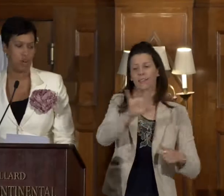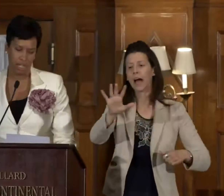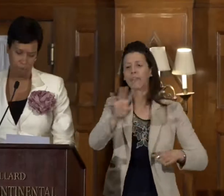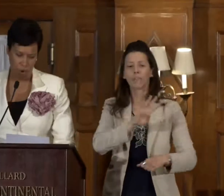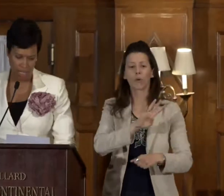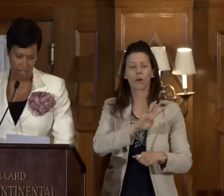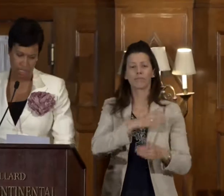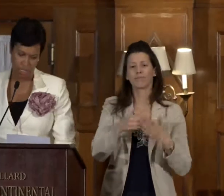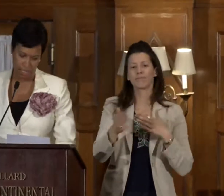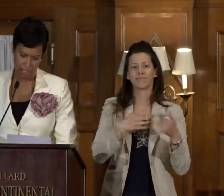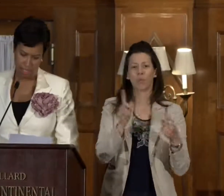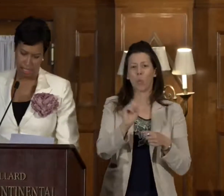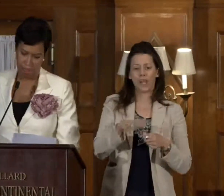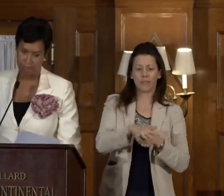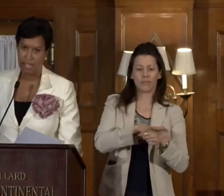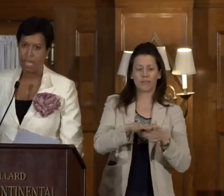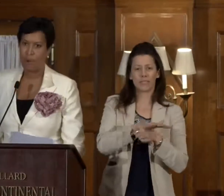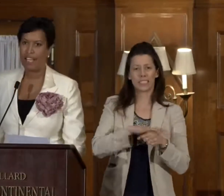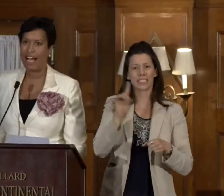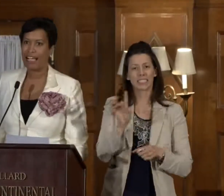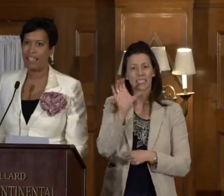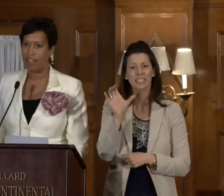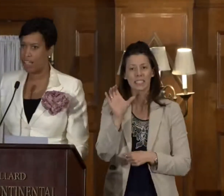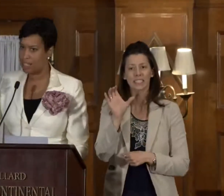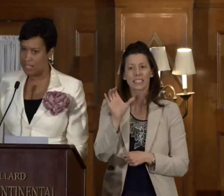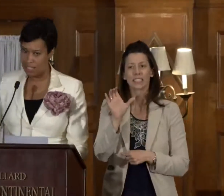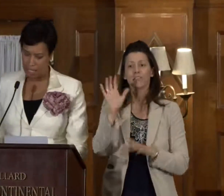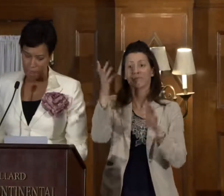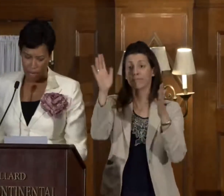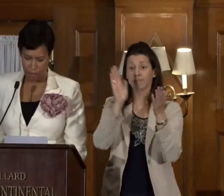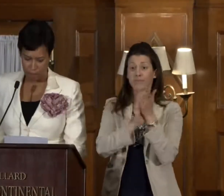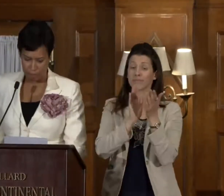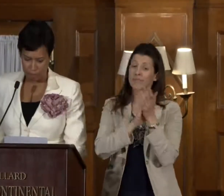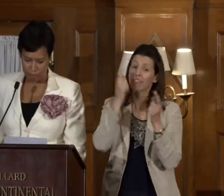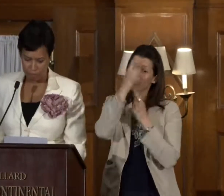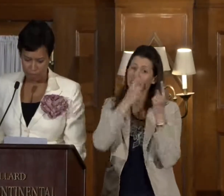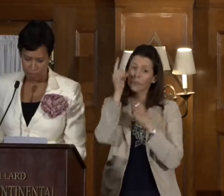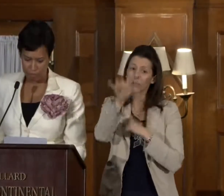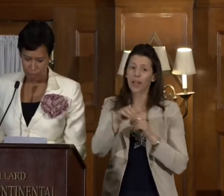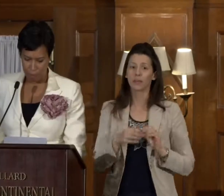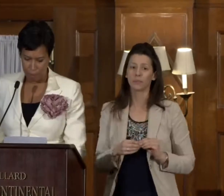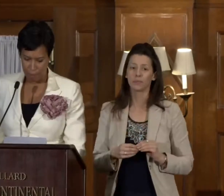any ward in Washington, D.C. We got another, yes, let's think about her.